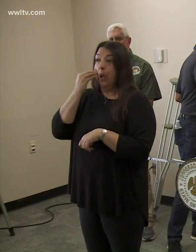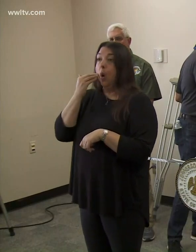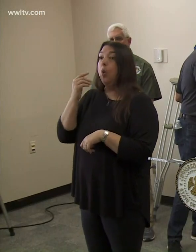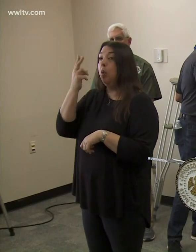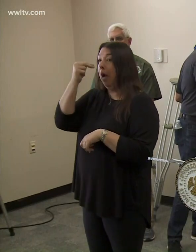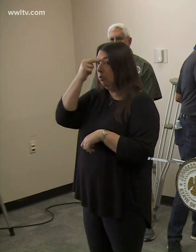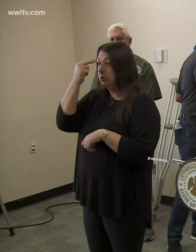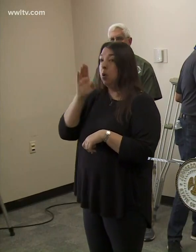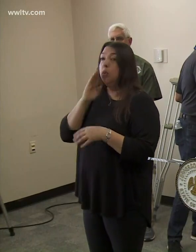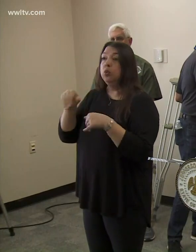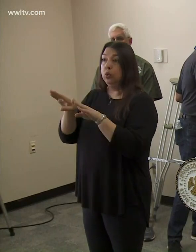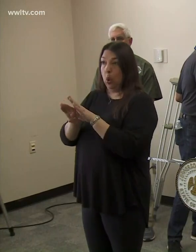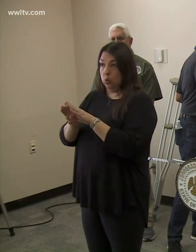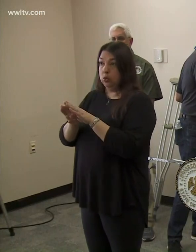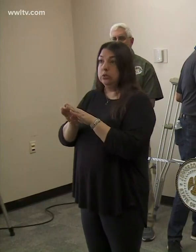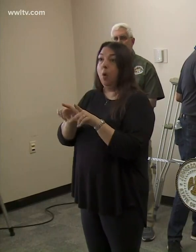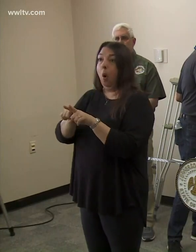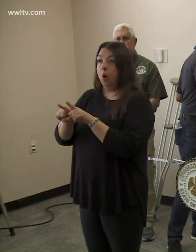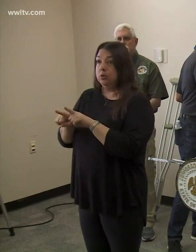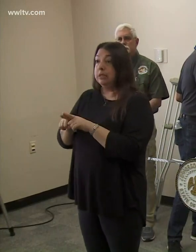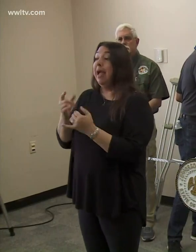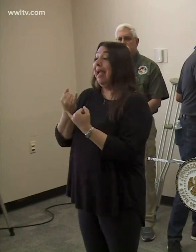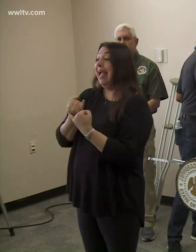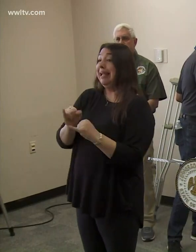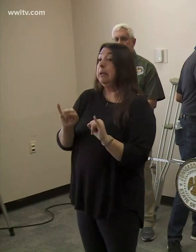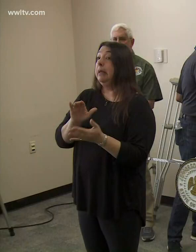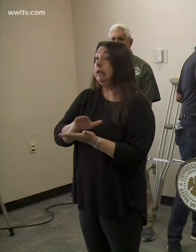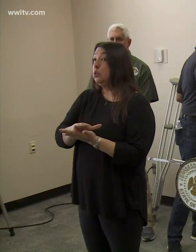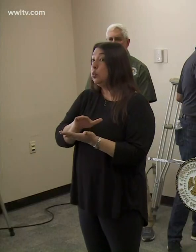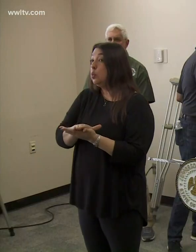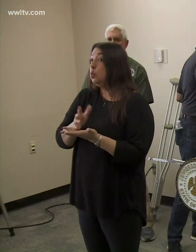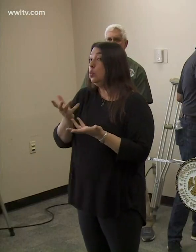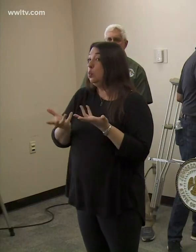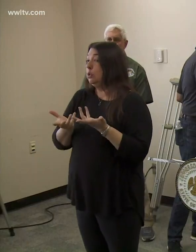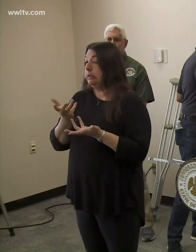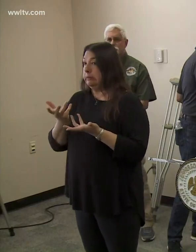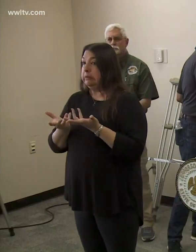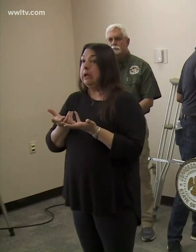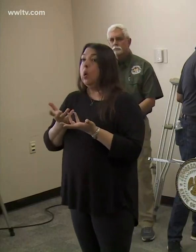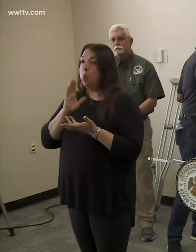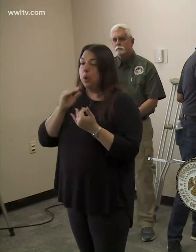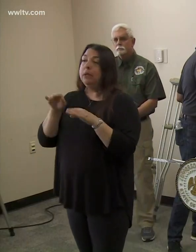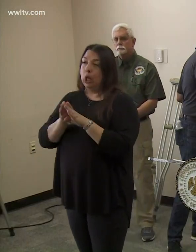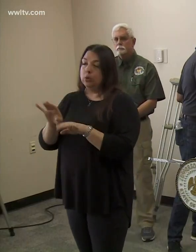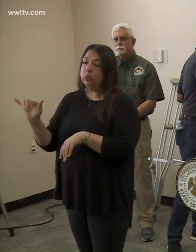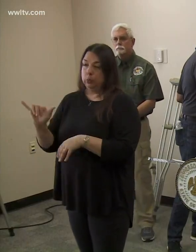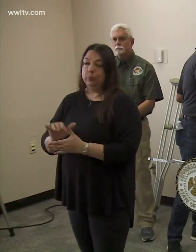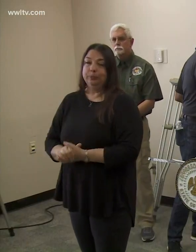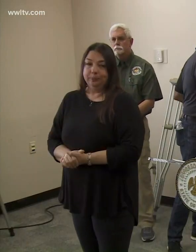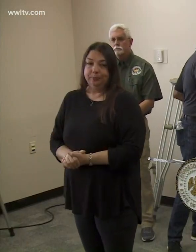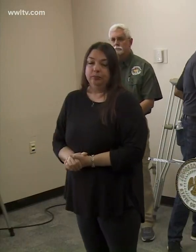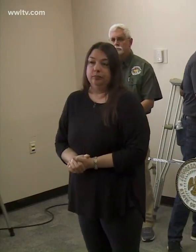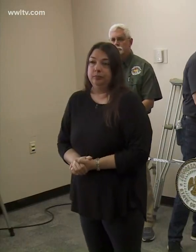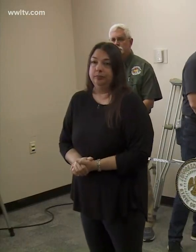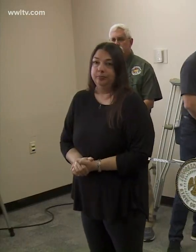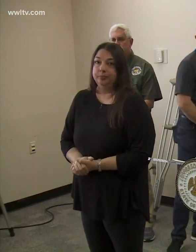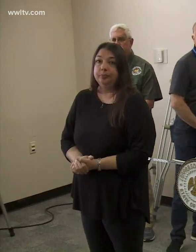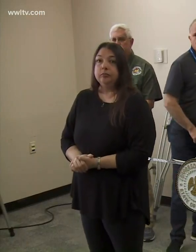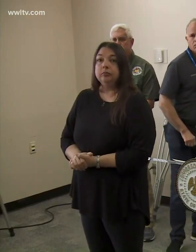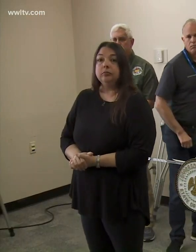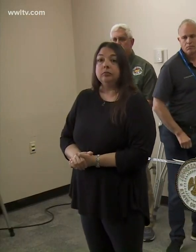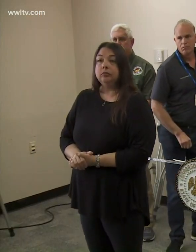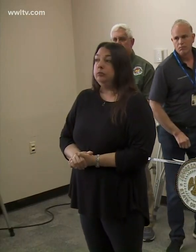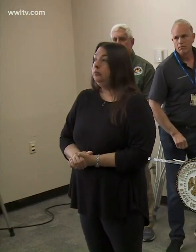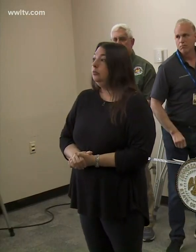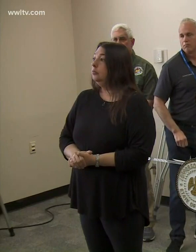archdiocese is closing as well. And then independent schools certainly, um, will be, we will be closing as well. Okay. Yes.